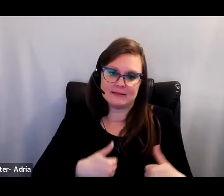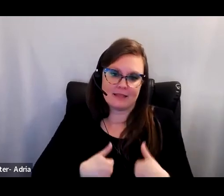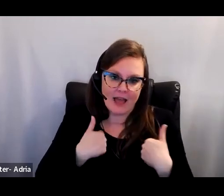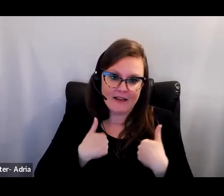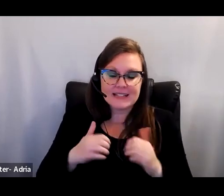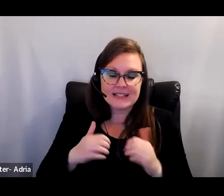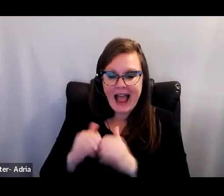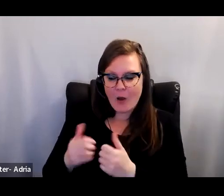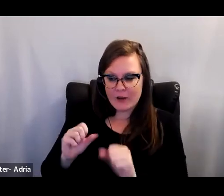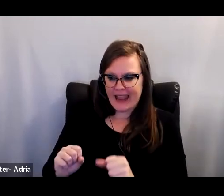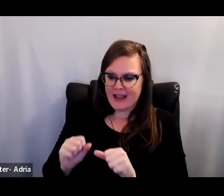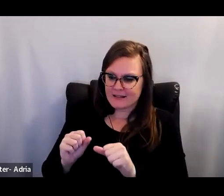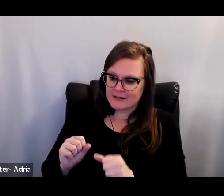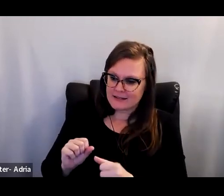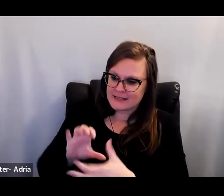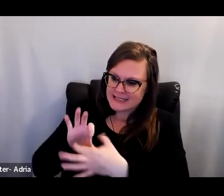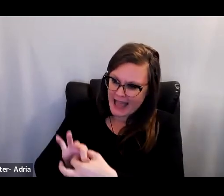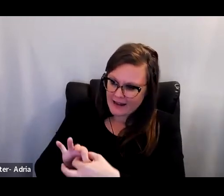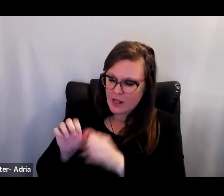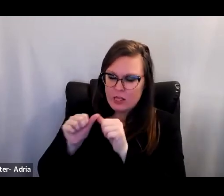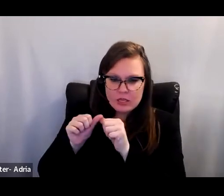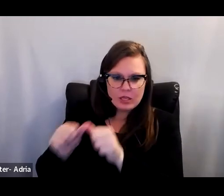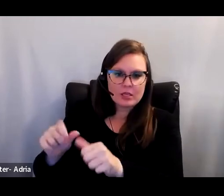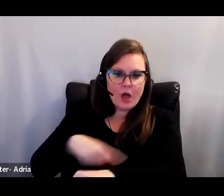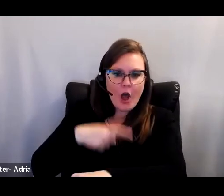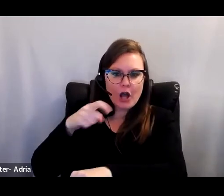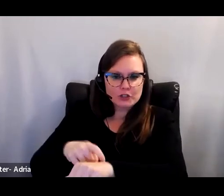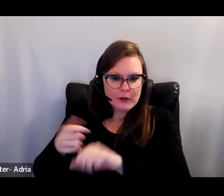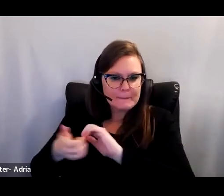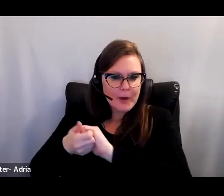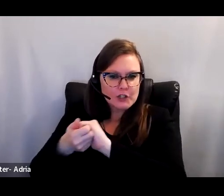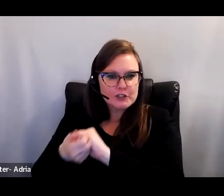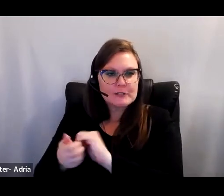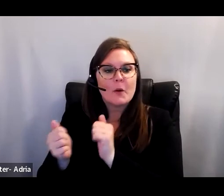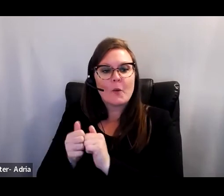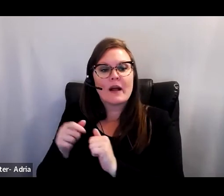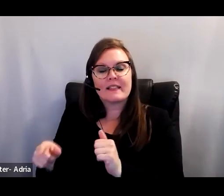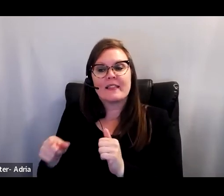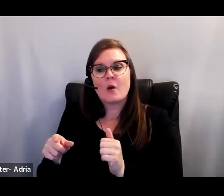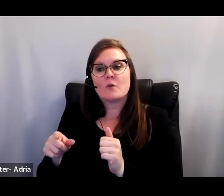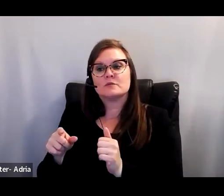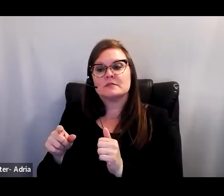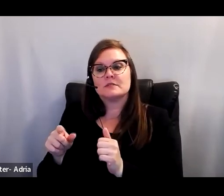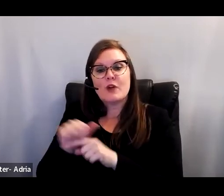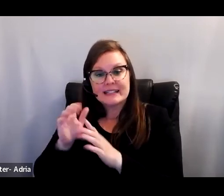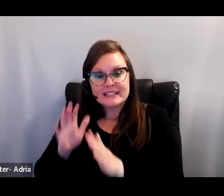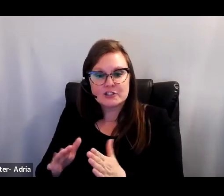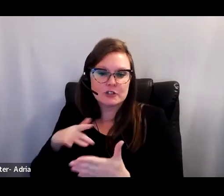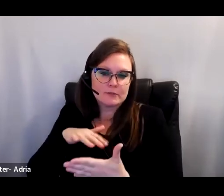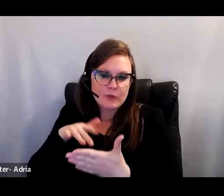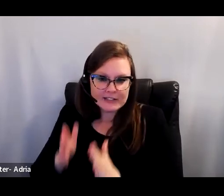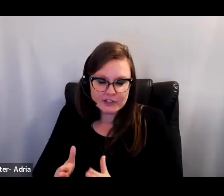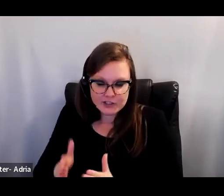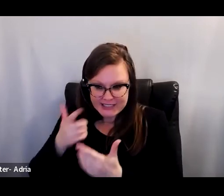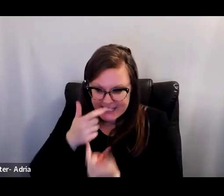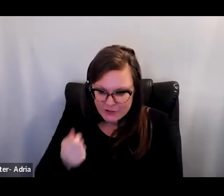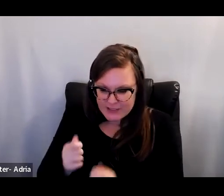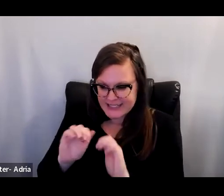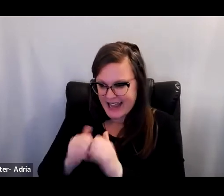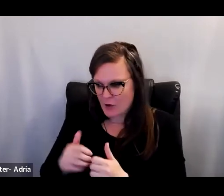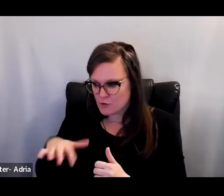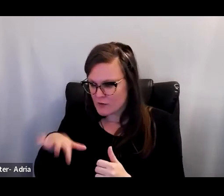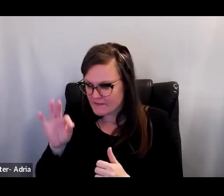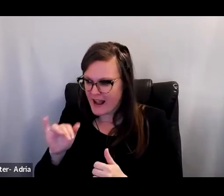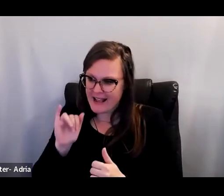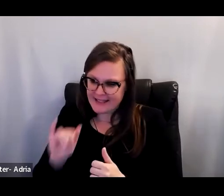-term partnerships, organize research around practitioners' interests, and generate products that are suitable